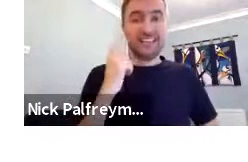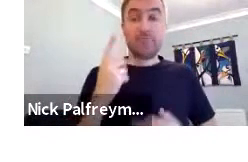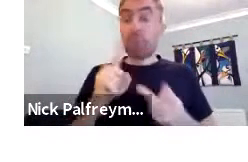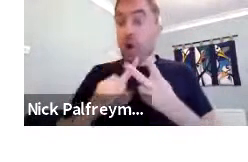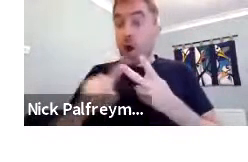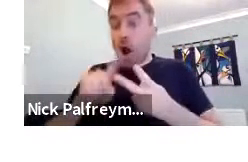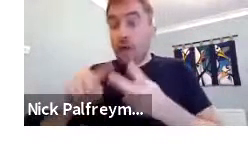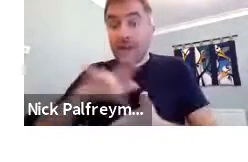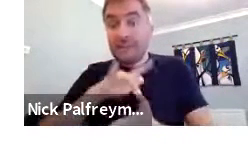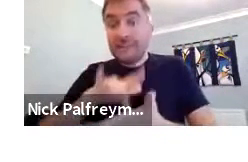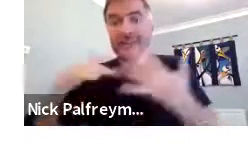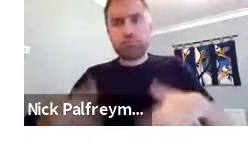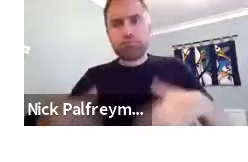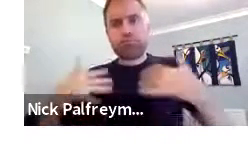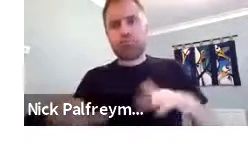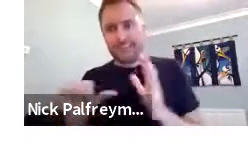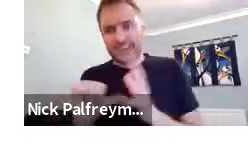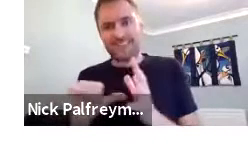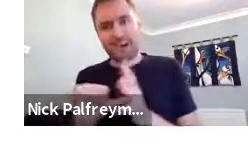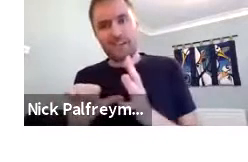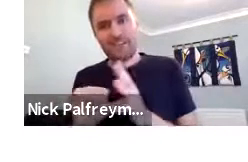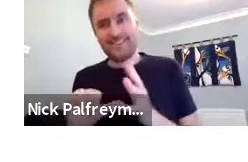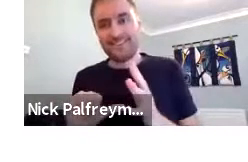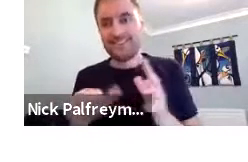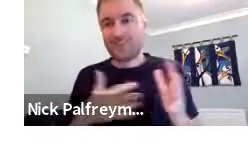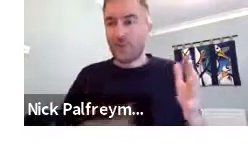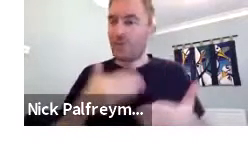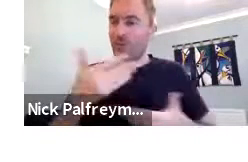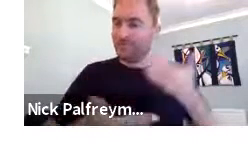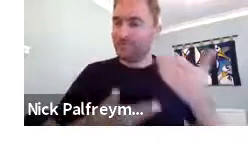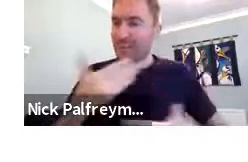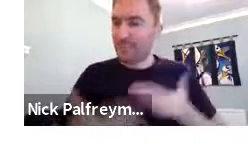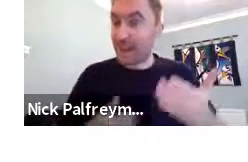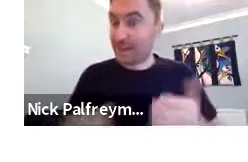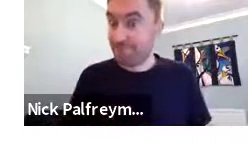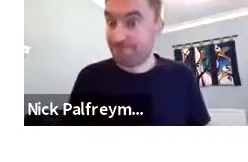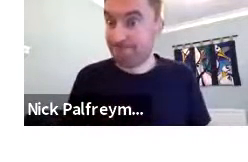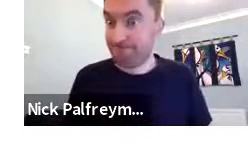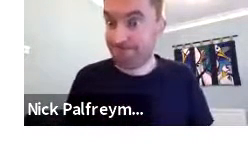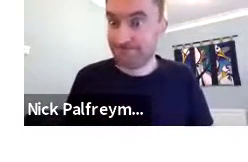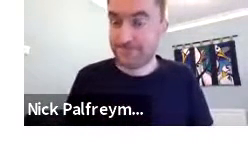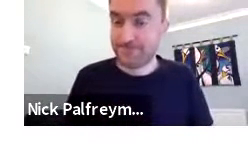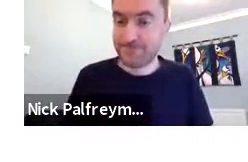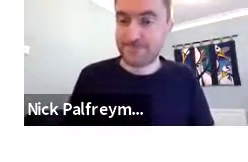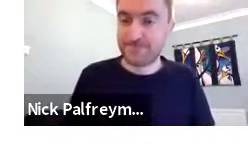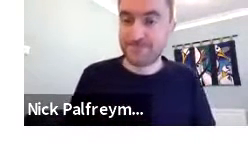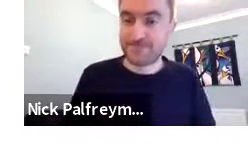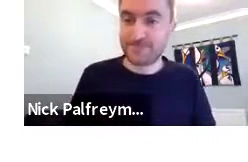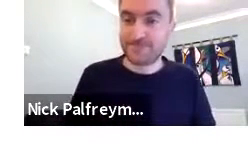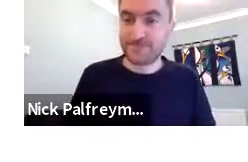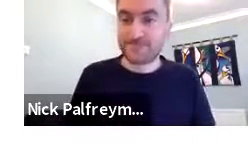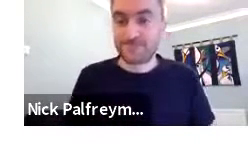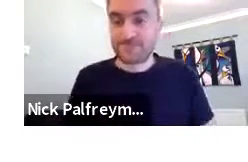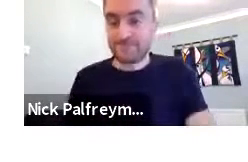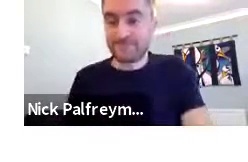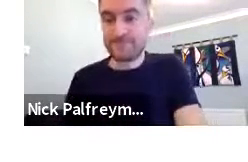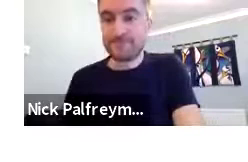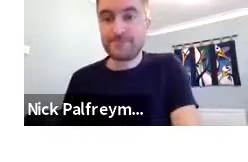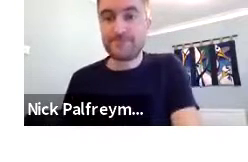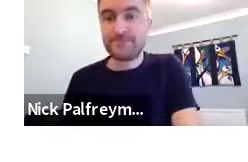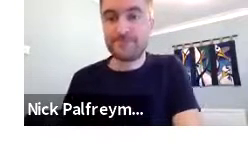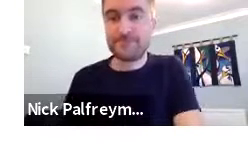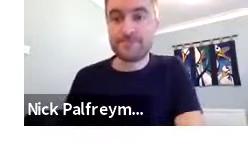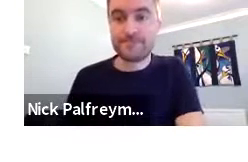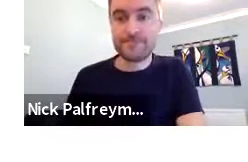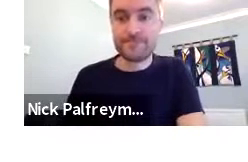this. You know, in city areas, it was quite easy, but in more rural parts, it was more difficult. So I'll hand over to Mohammed